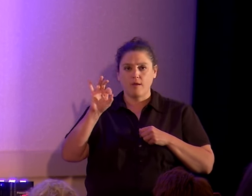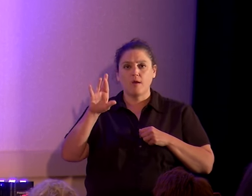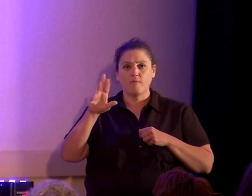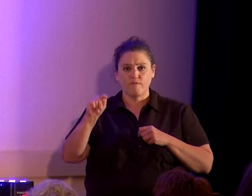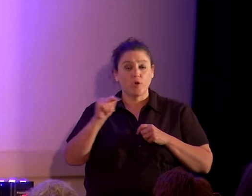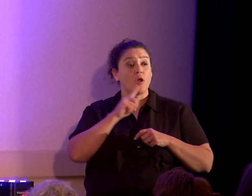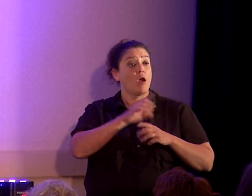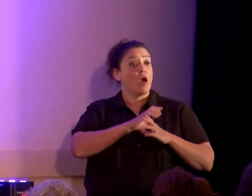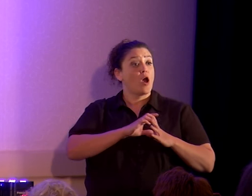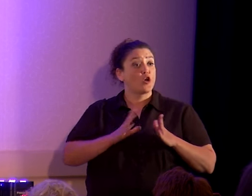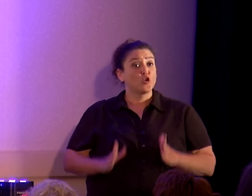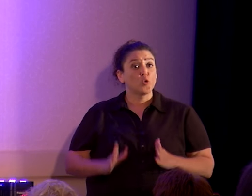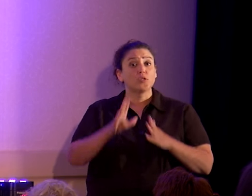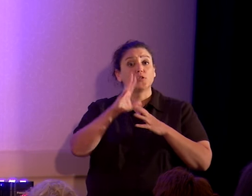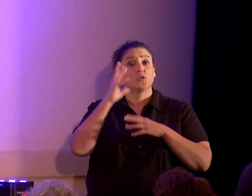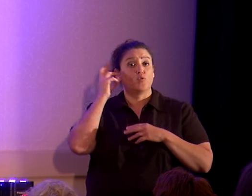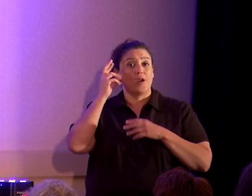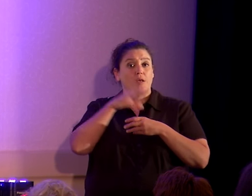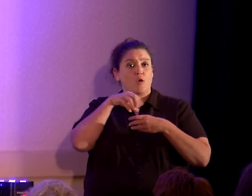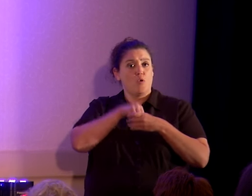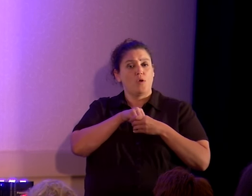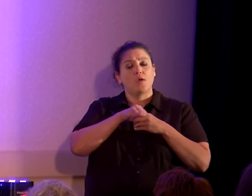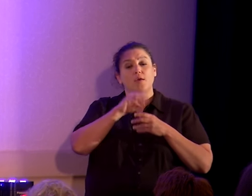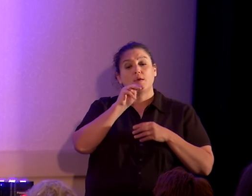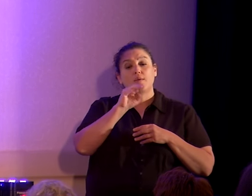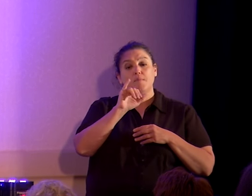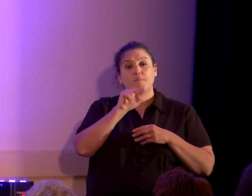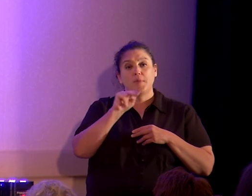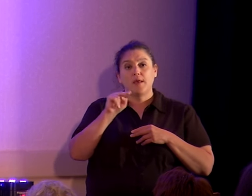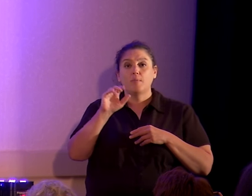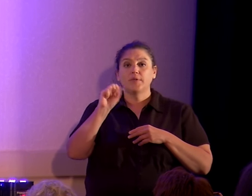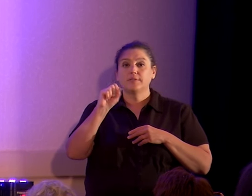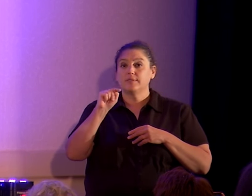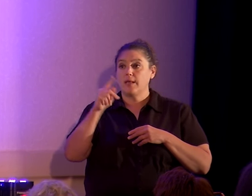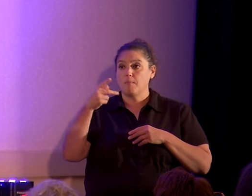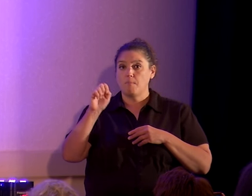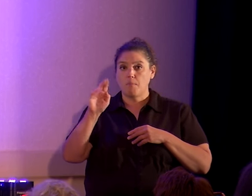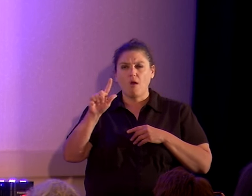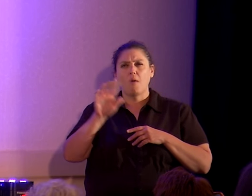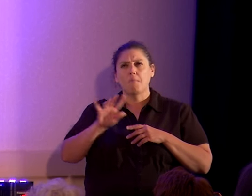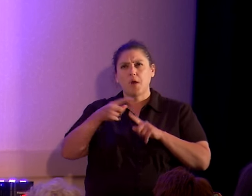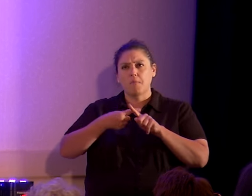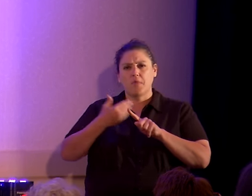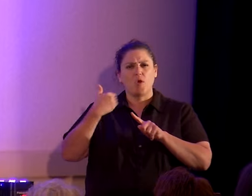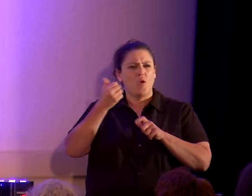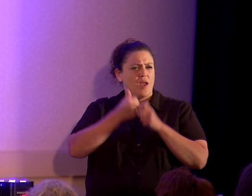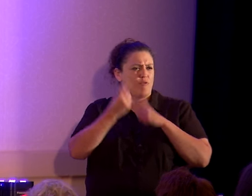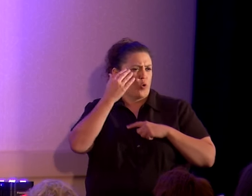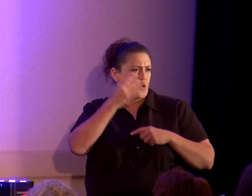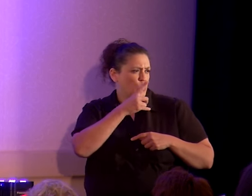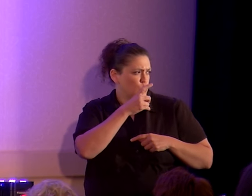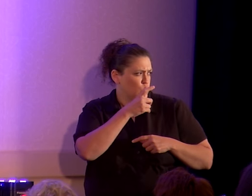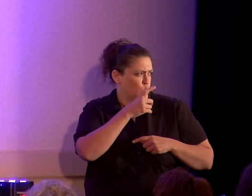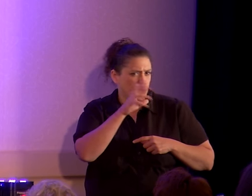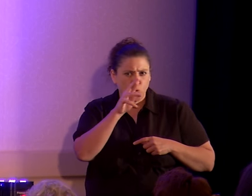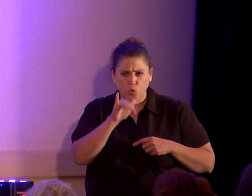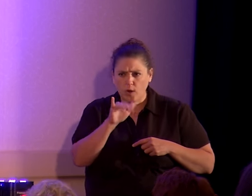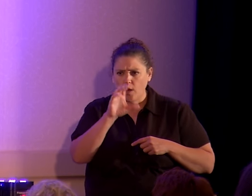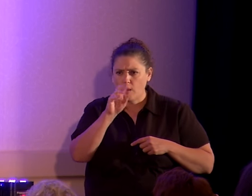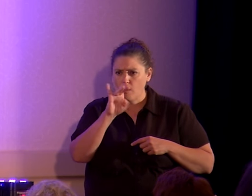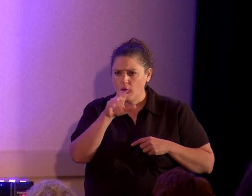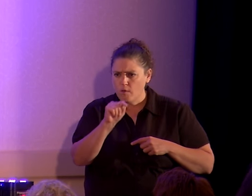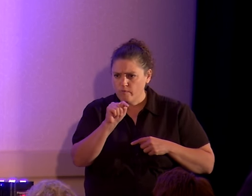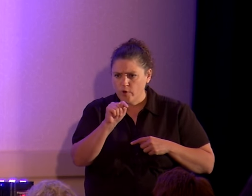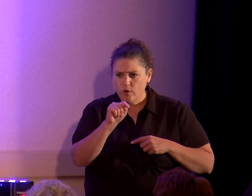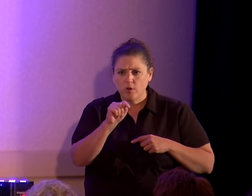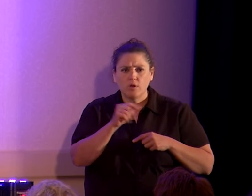radio in Minneapolis-St. Paul just a month or so ago. Everybody knows who Ray Comfort is, which will probably piss Sye